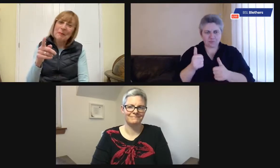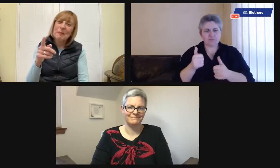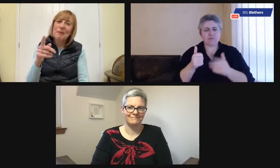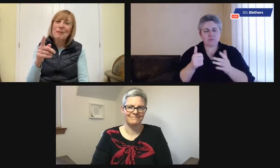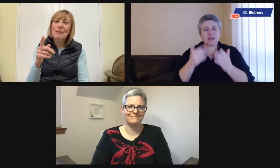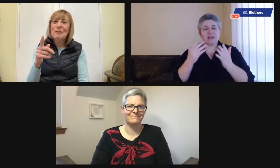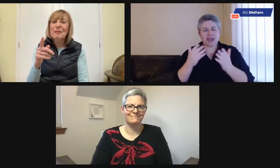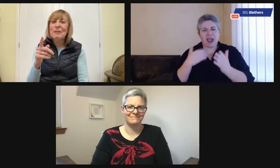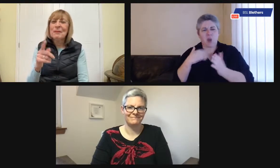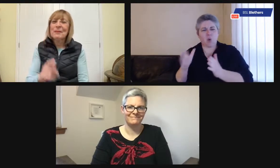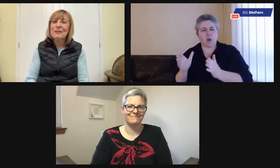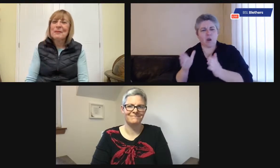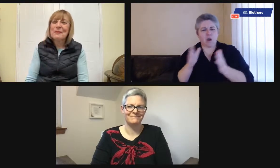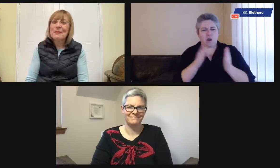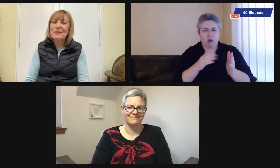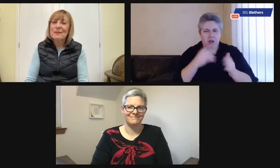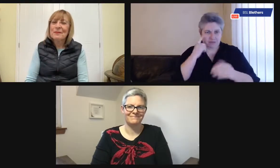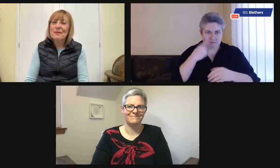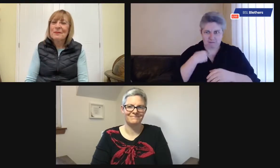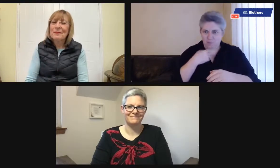Street or EastEnders or something like that.